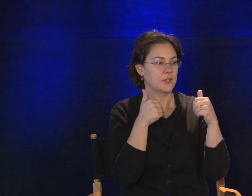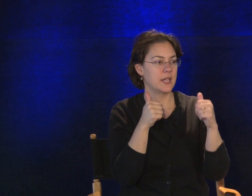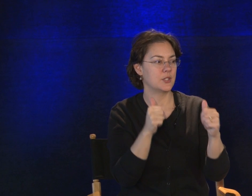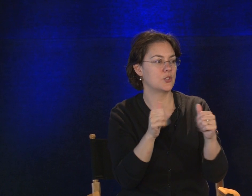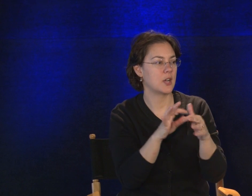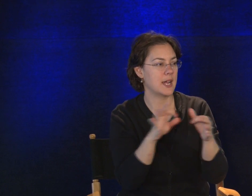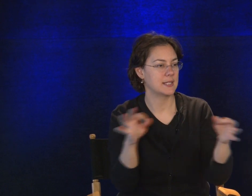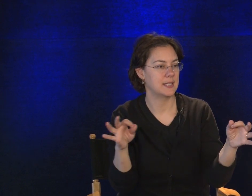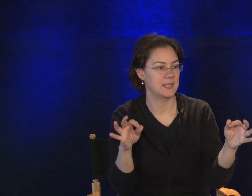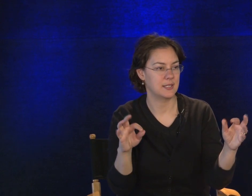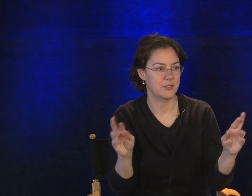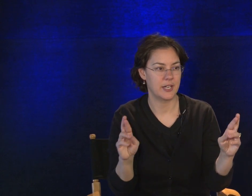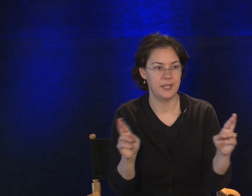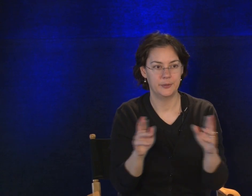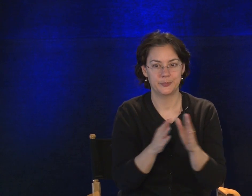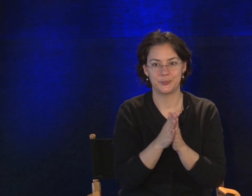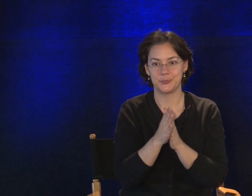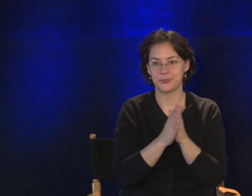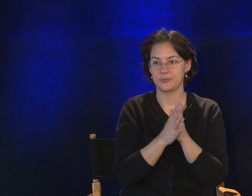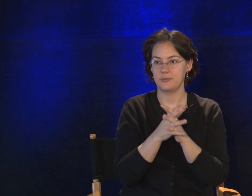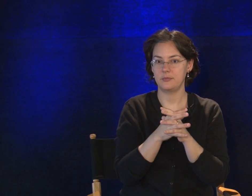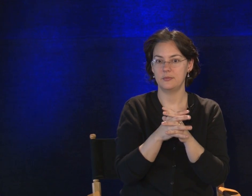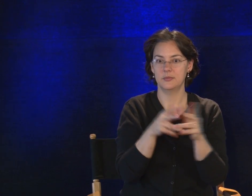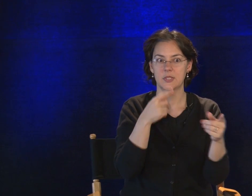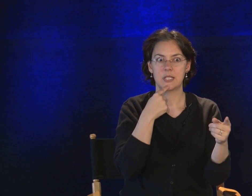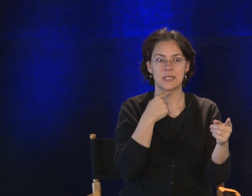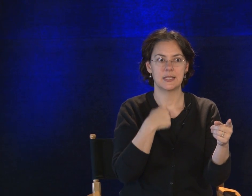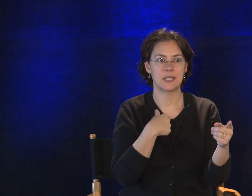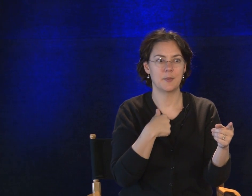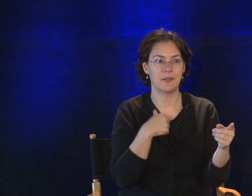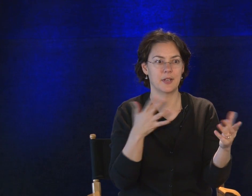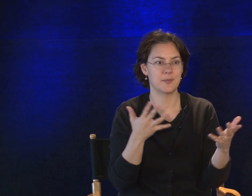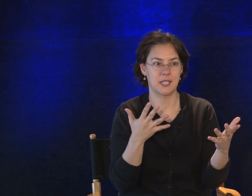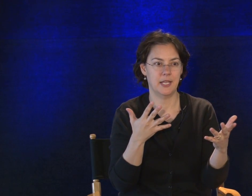so let's try a sentence. Ready? Tell me what I'm saying.